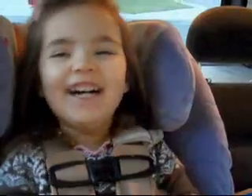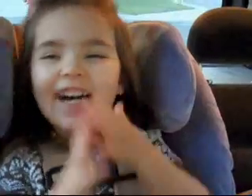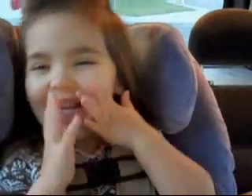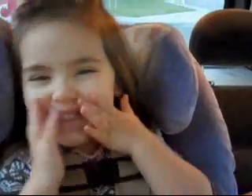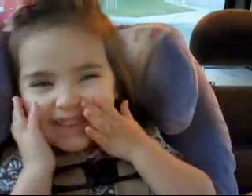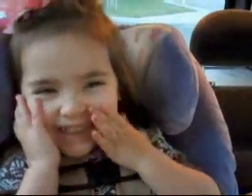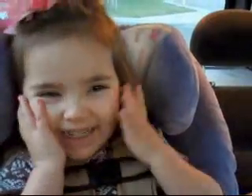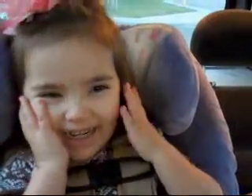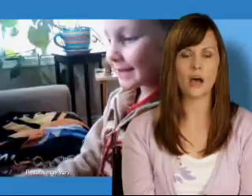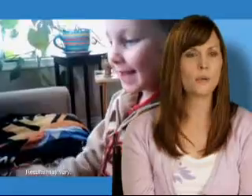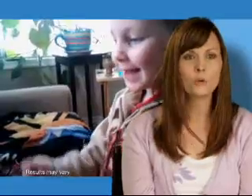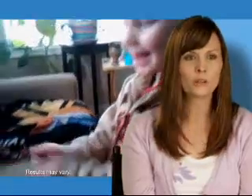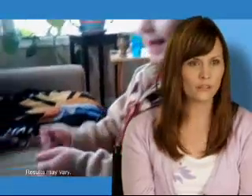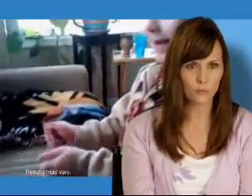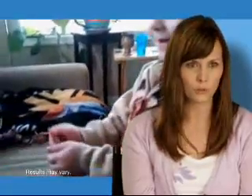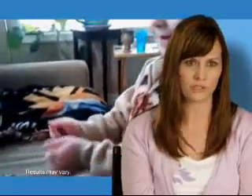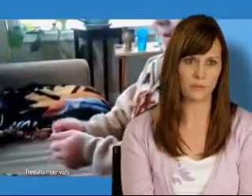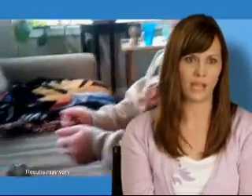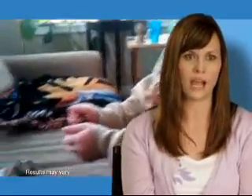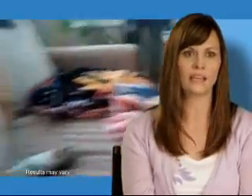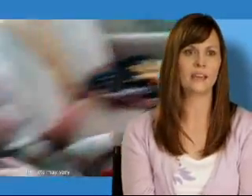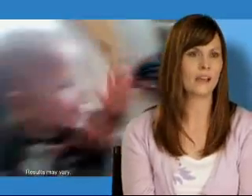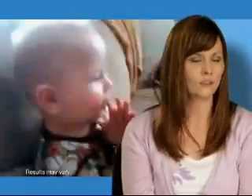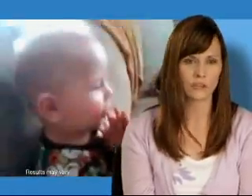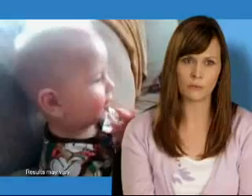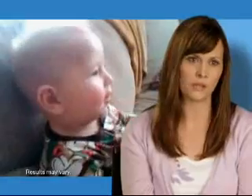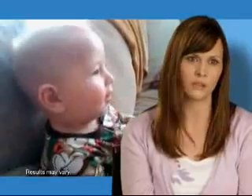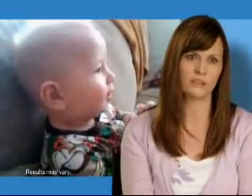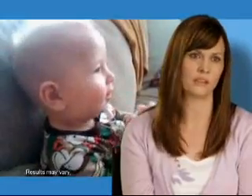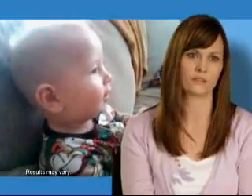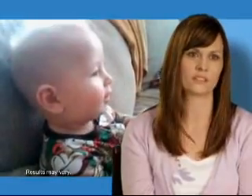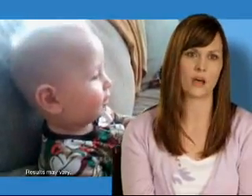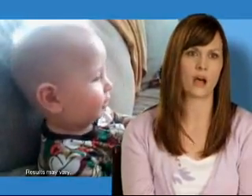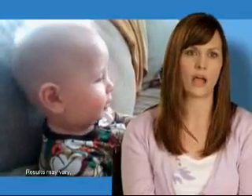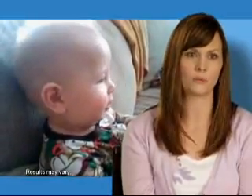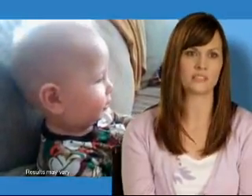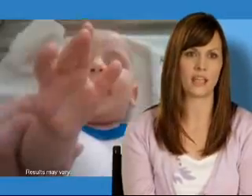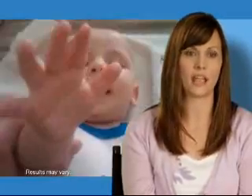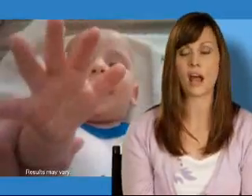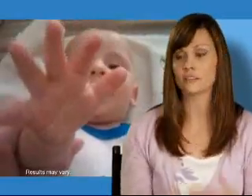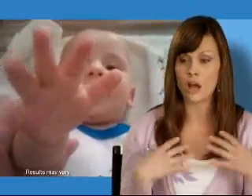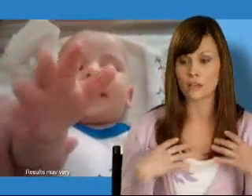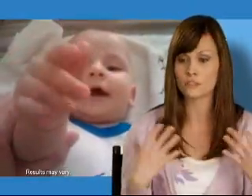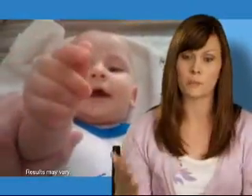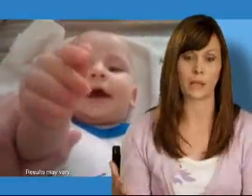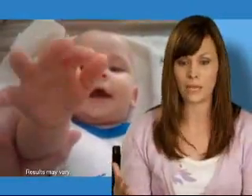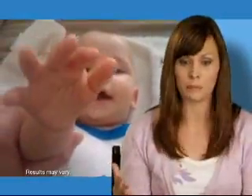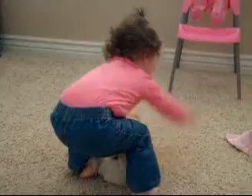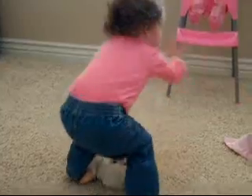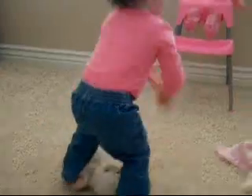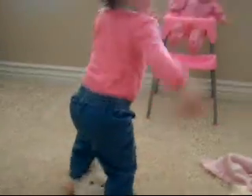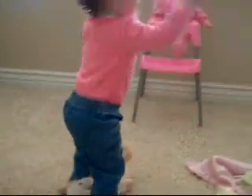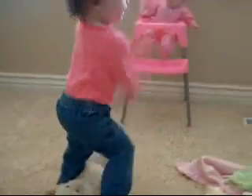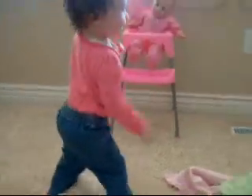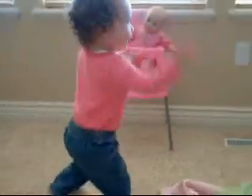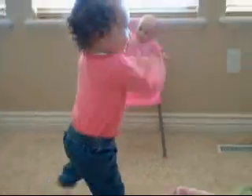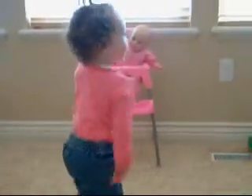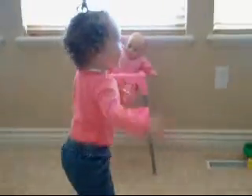learning explosion. Unbelievable to me. I never in a million years thought I would say, I talk to my baby. Just as babies crawl